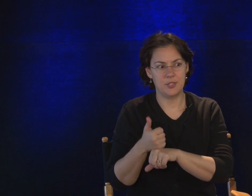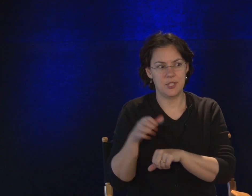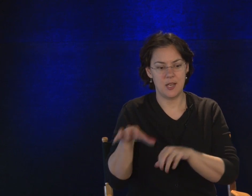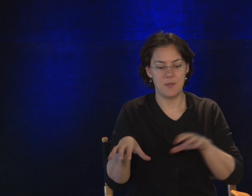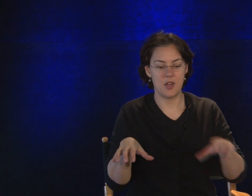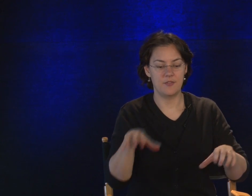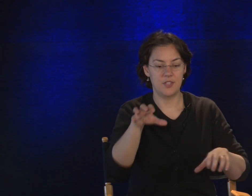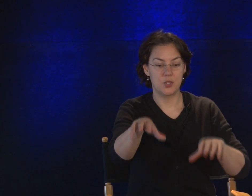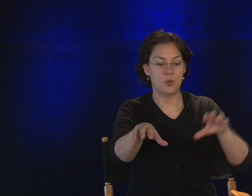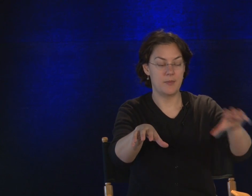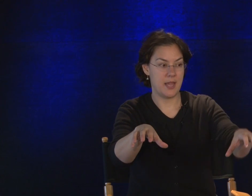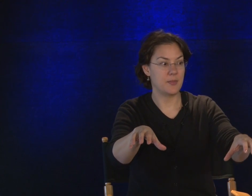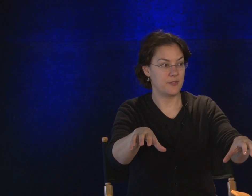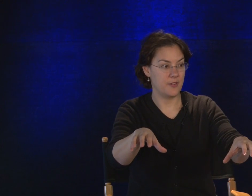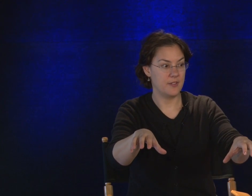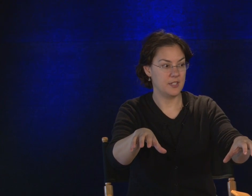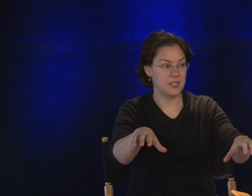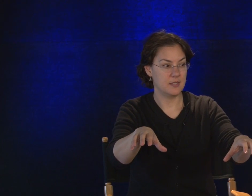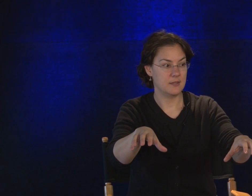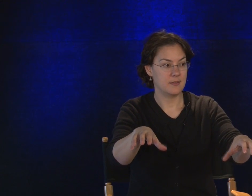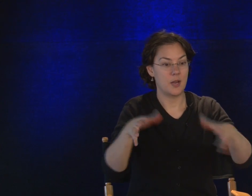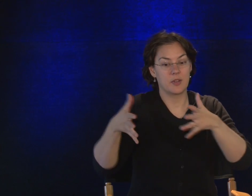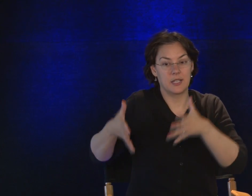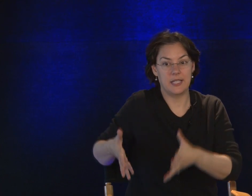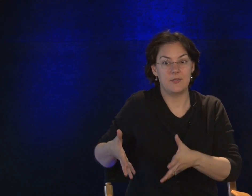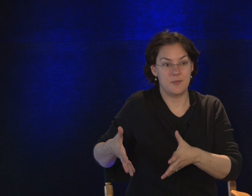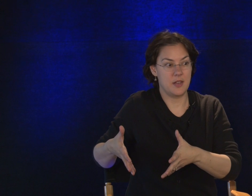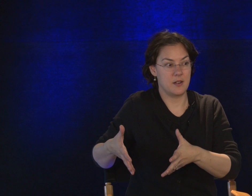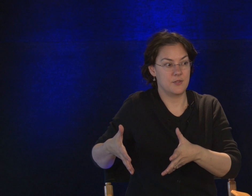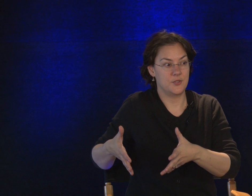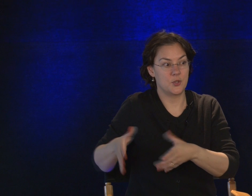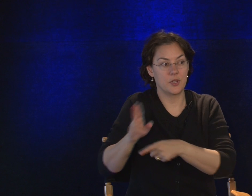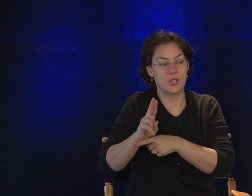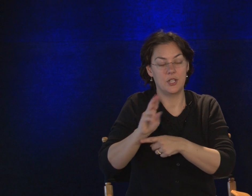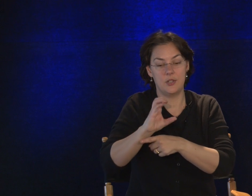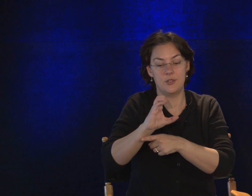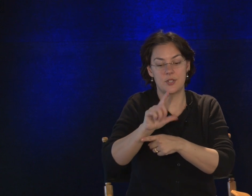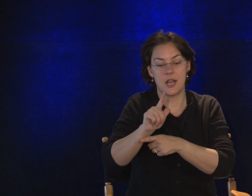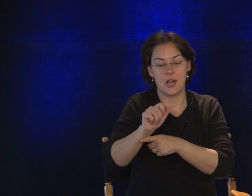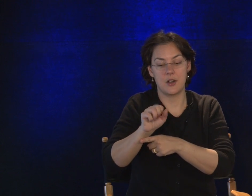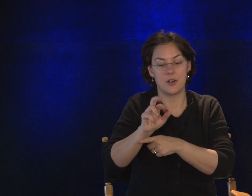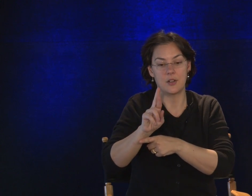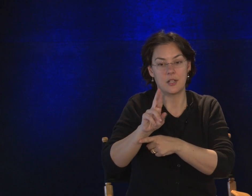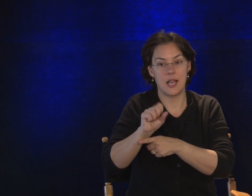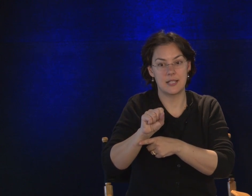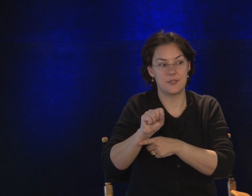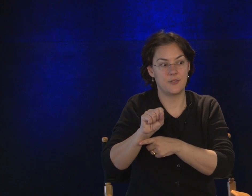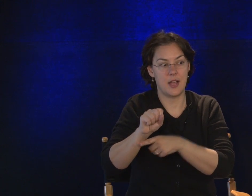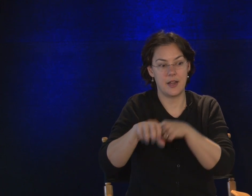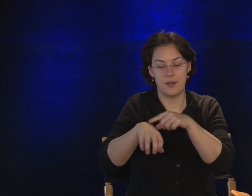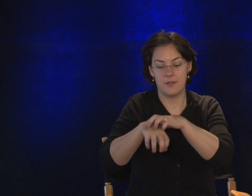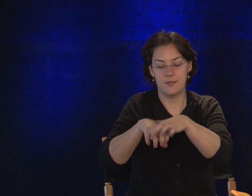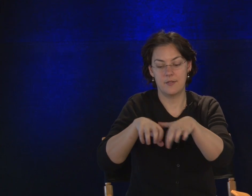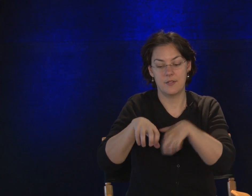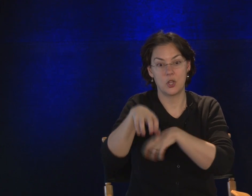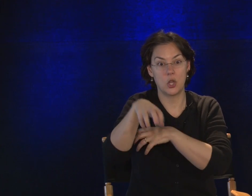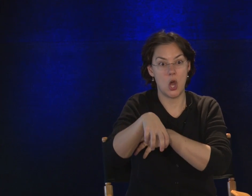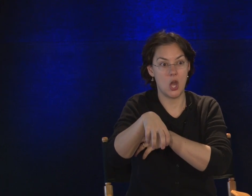them on a visual map in front of us, and we're going to leave them there. So we're going to use our classifier, CLAW,